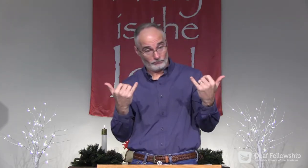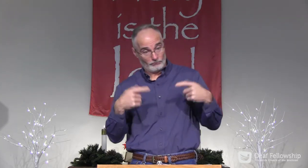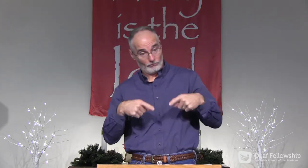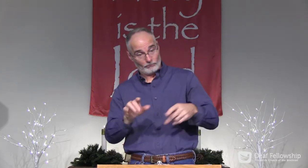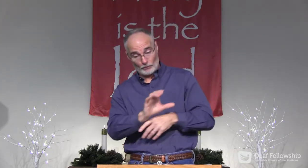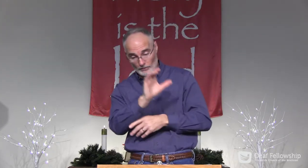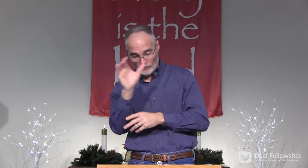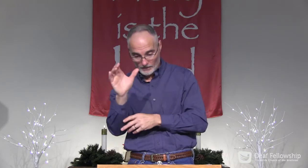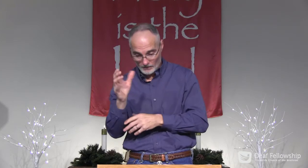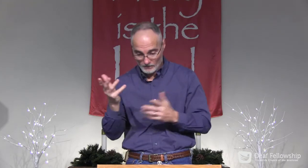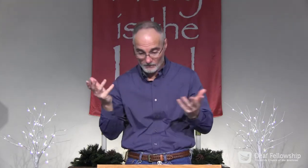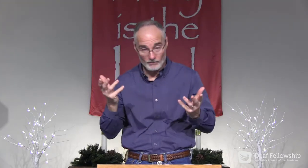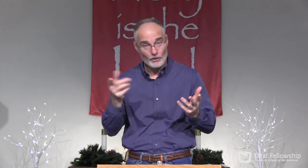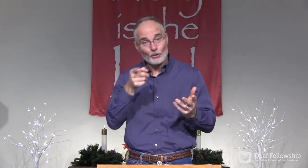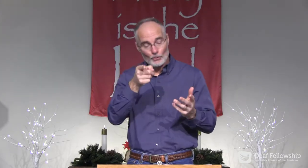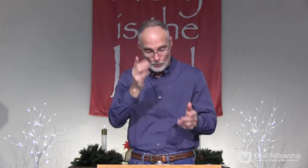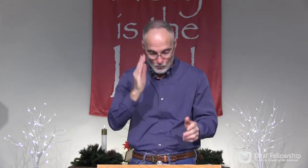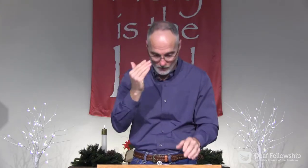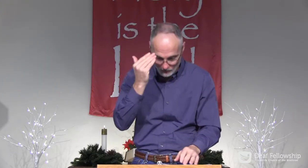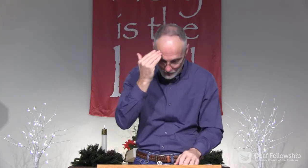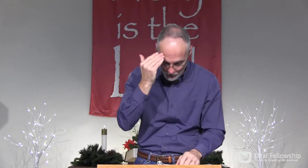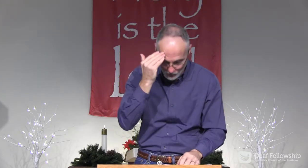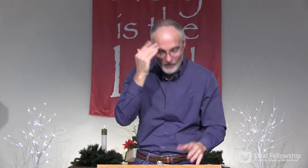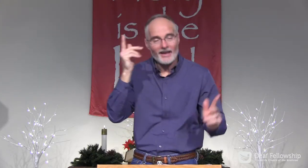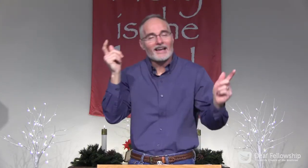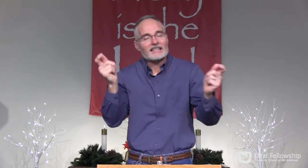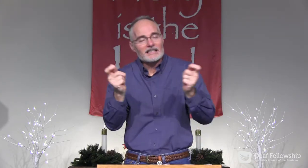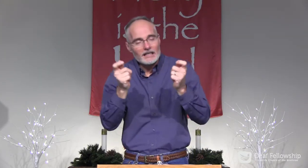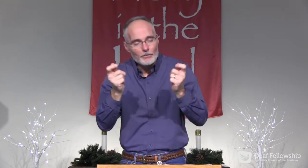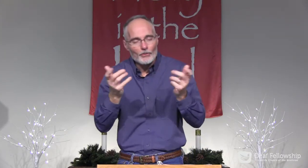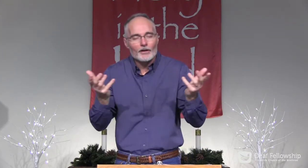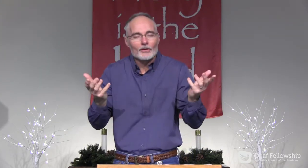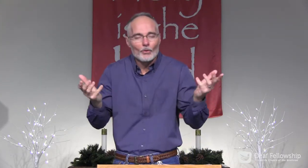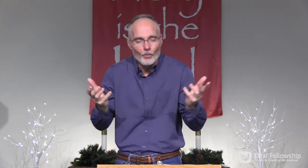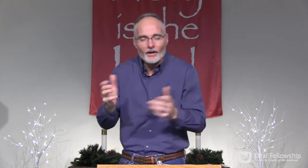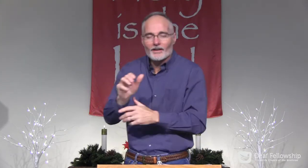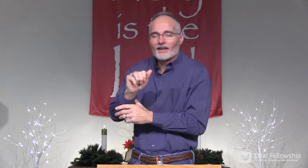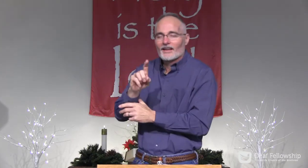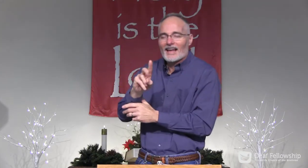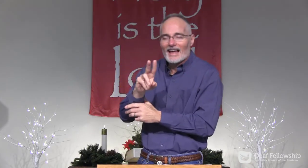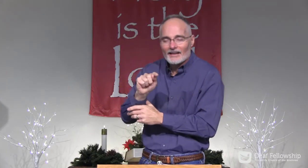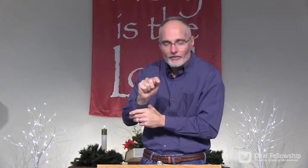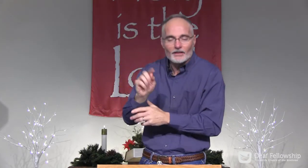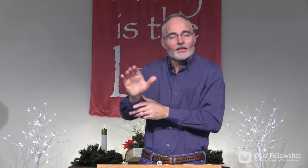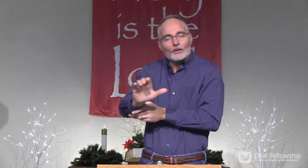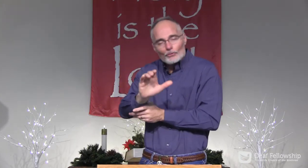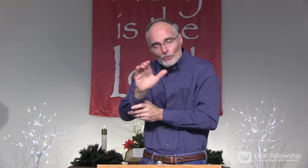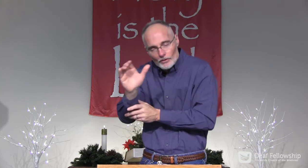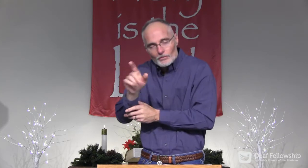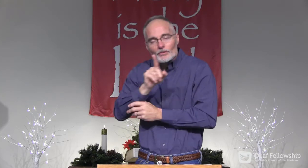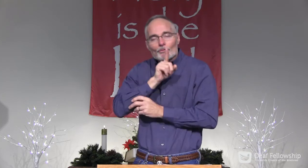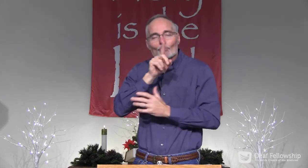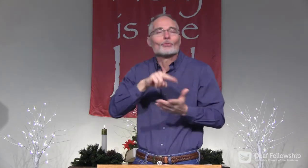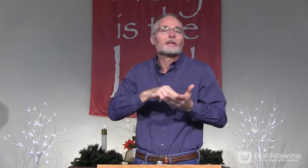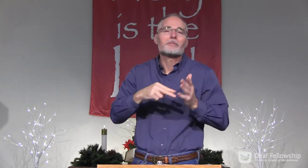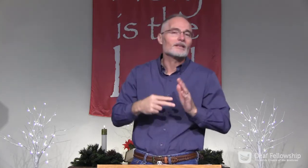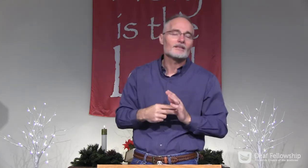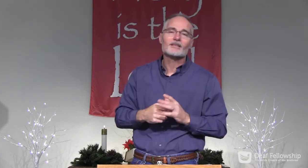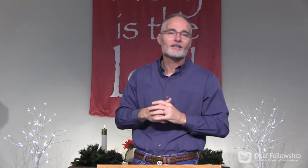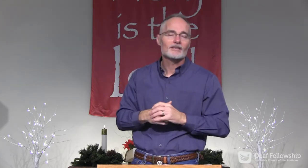during this season of Christmas is that you would know and celebrate what Advent really